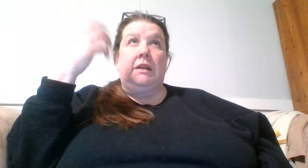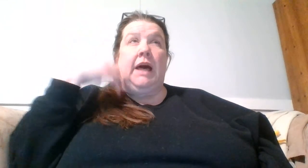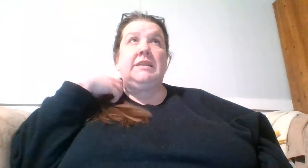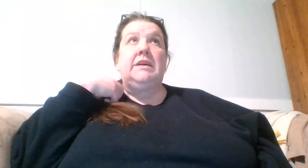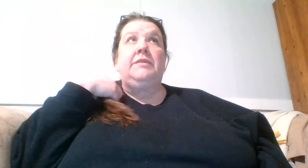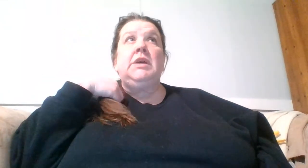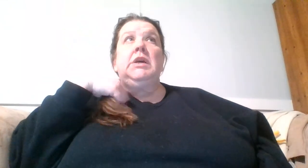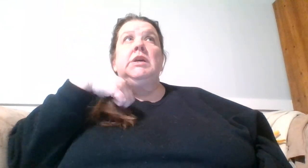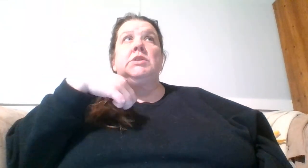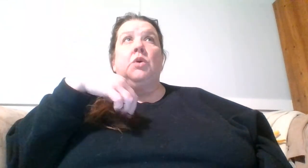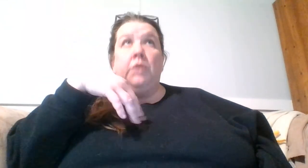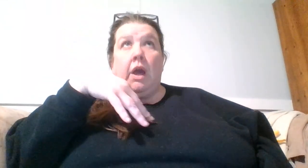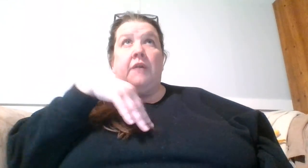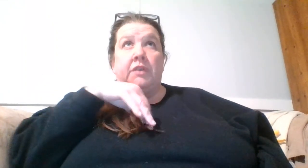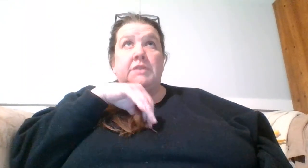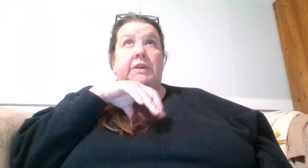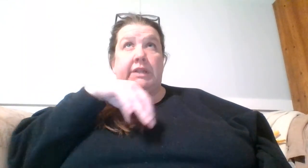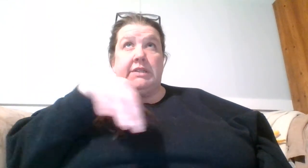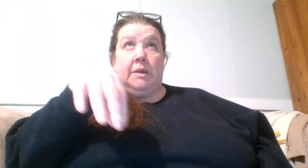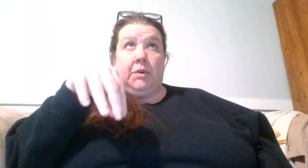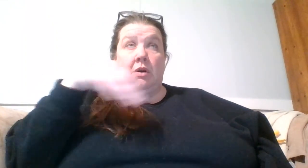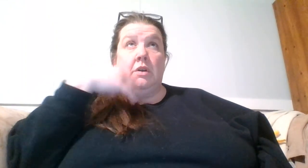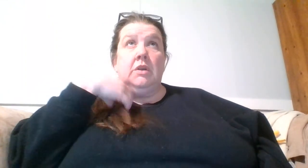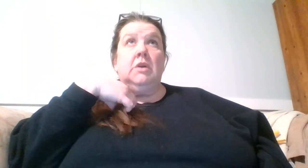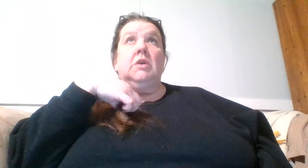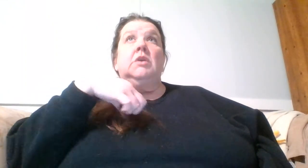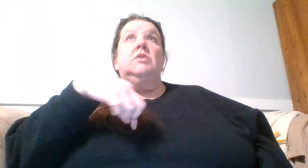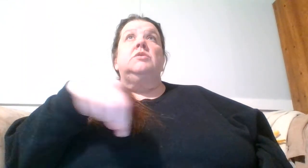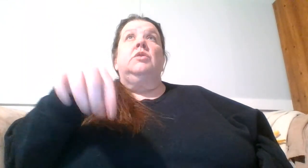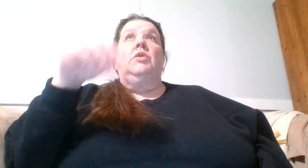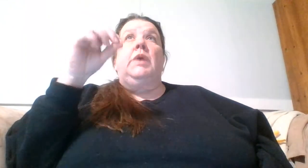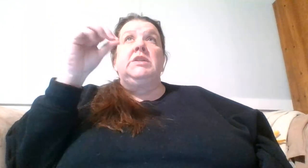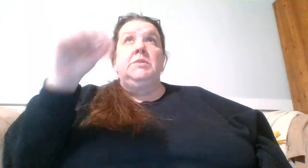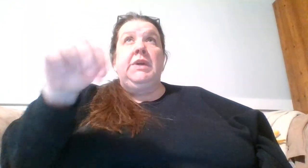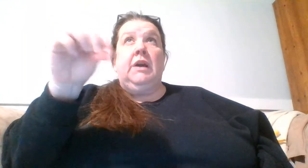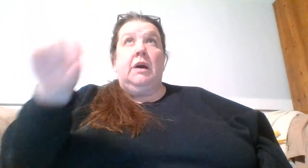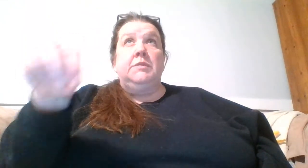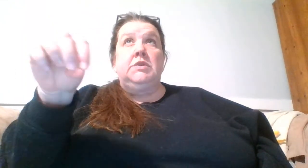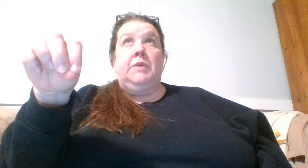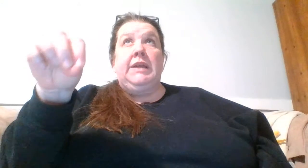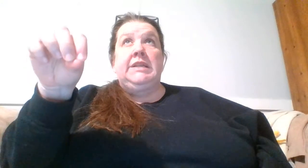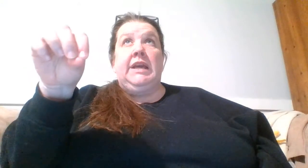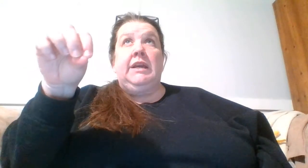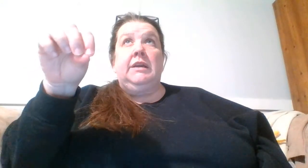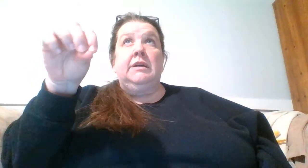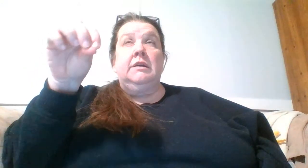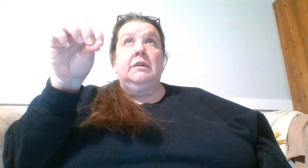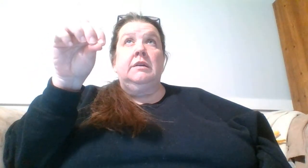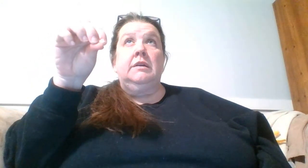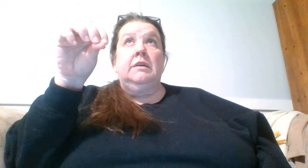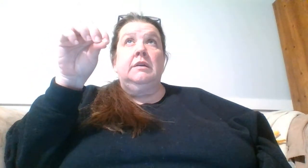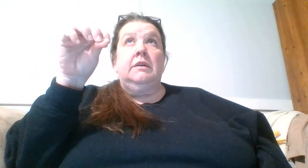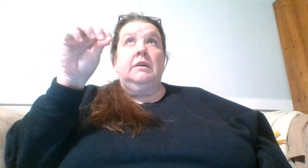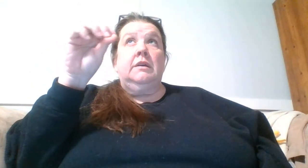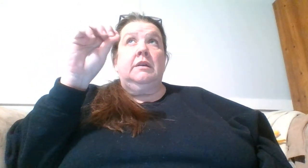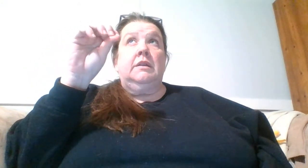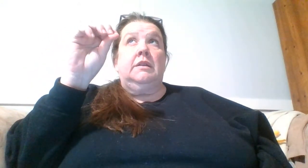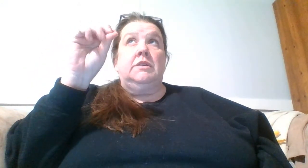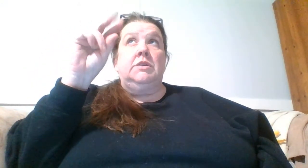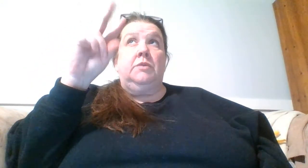elective, is only offered during the summer. So, the question becomes, do I take the two